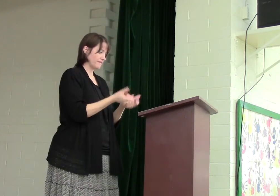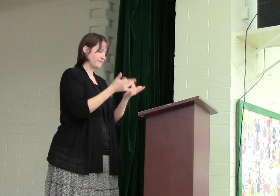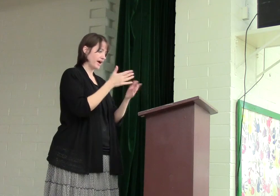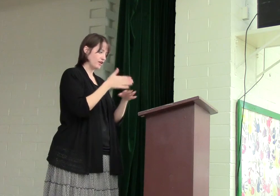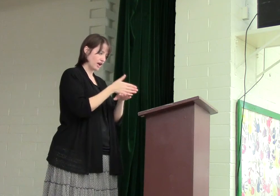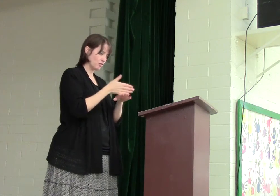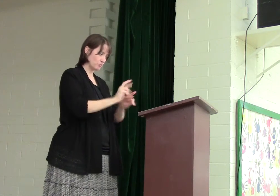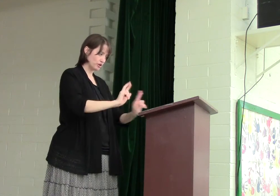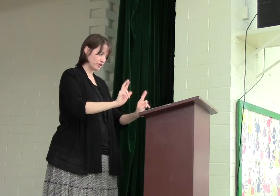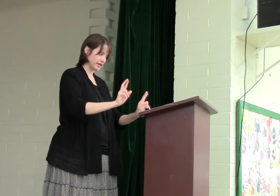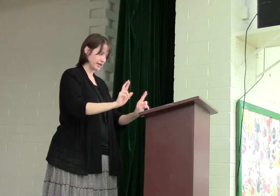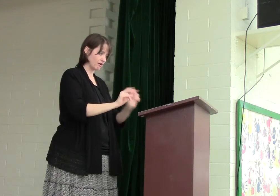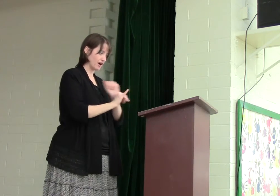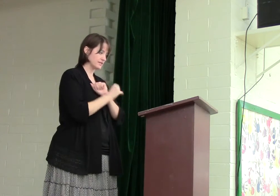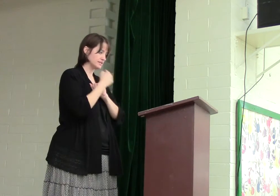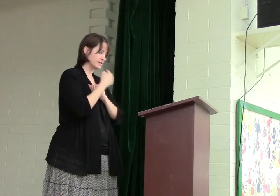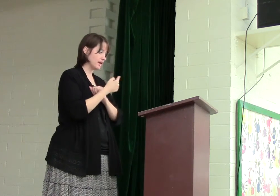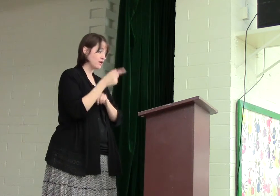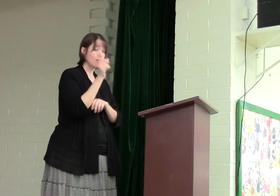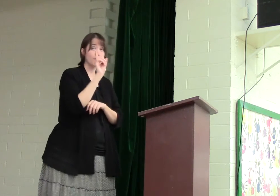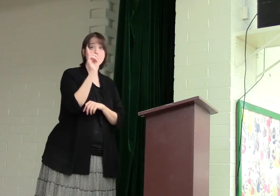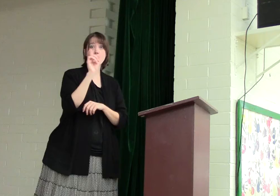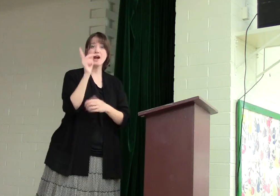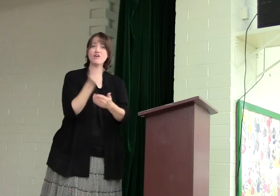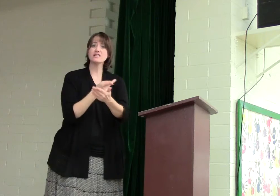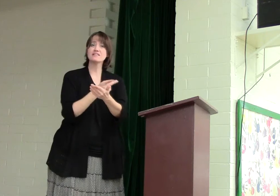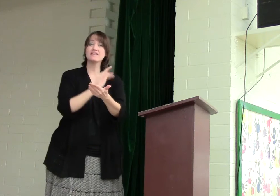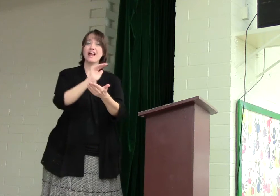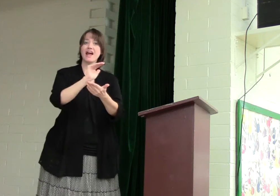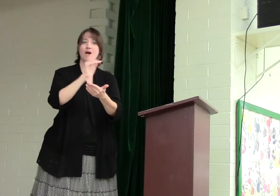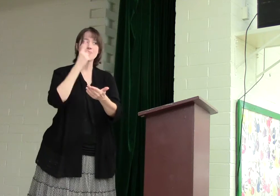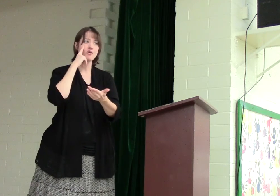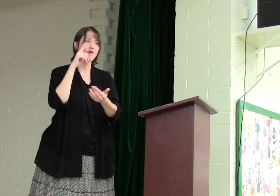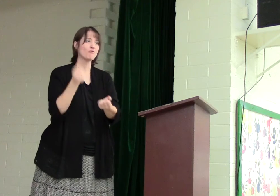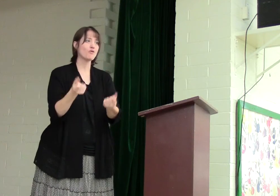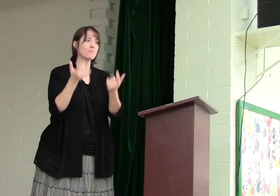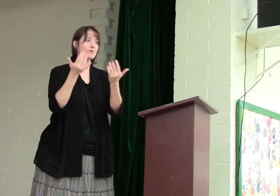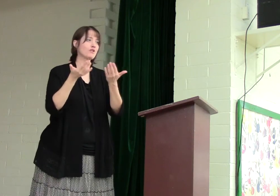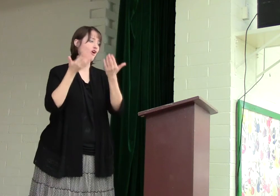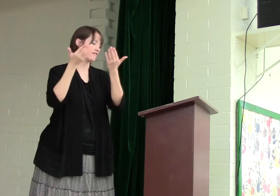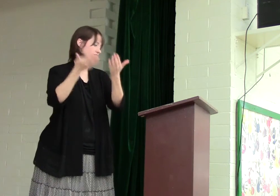The fire and the wood are here, Isaac said. But where is the lamb for the burnt offering?